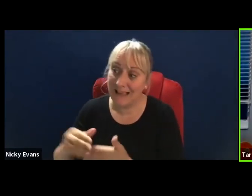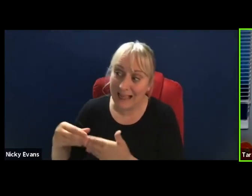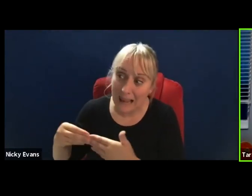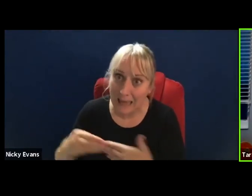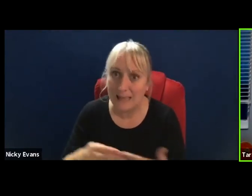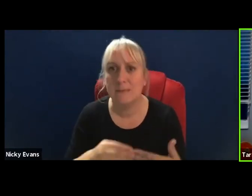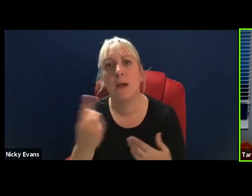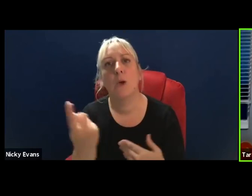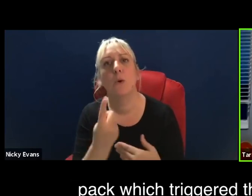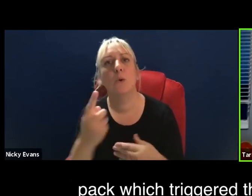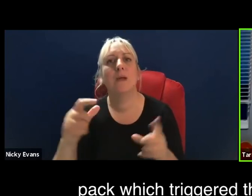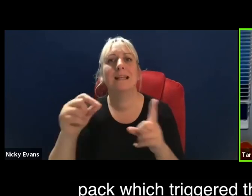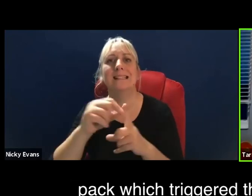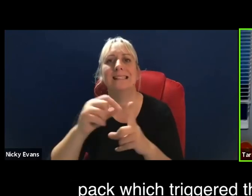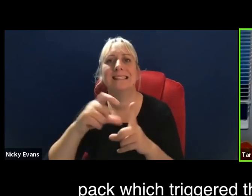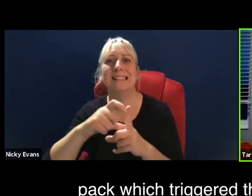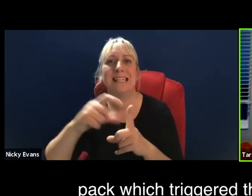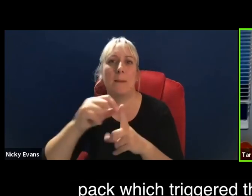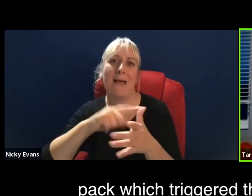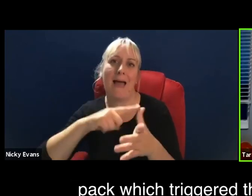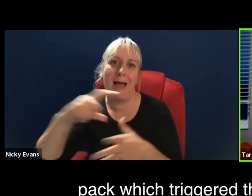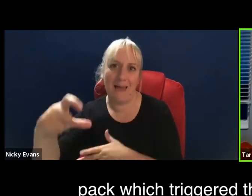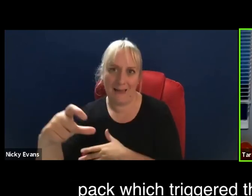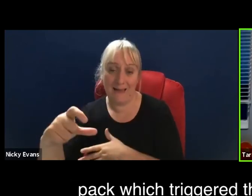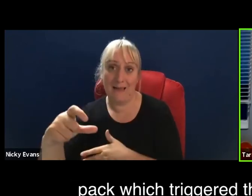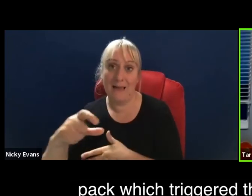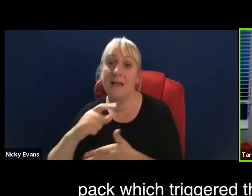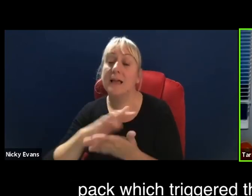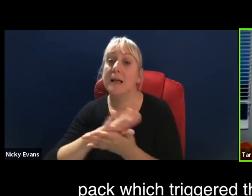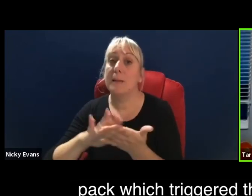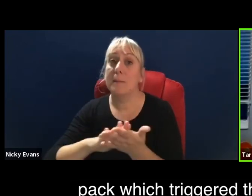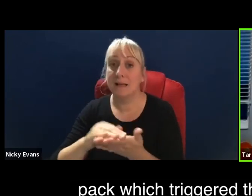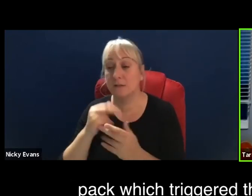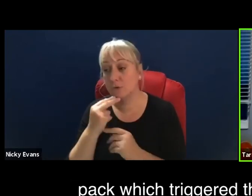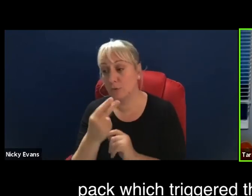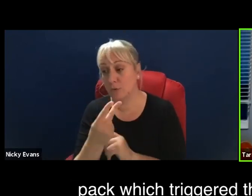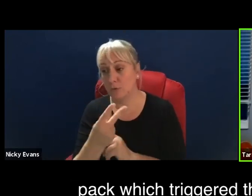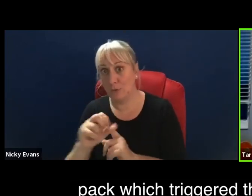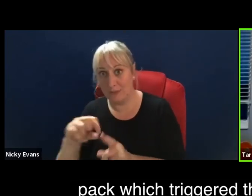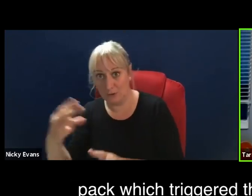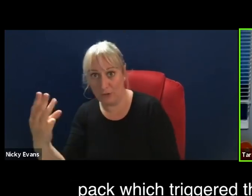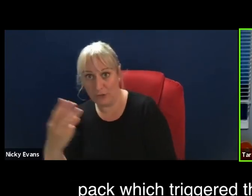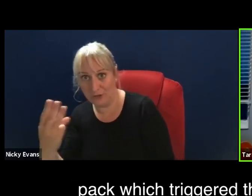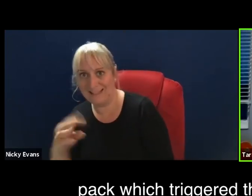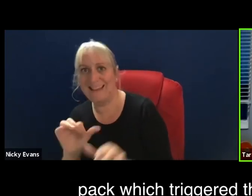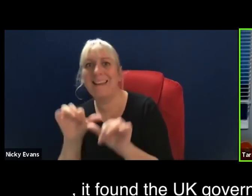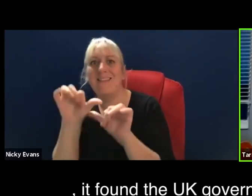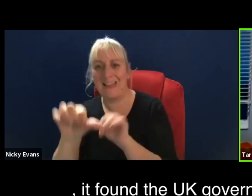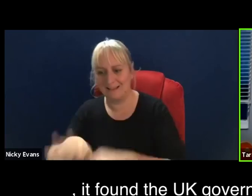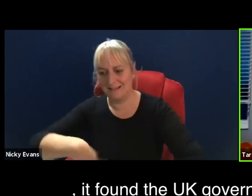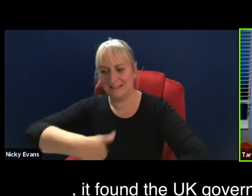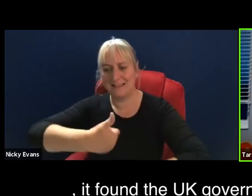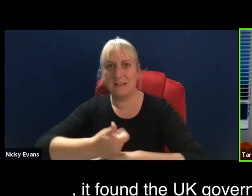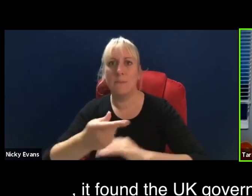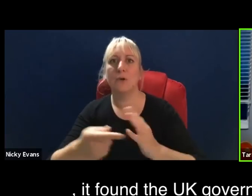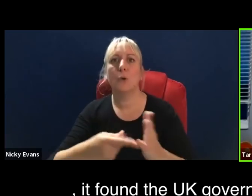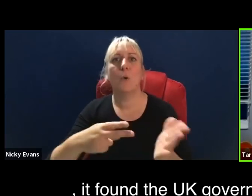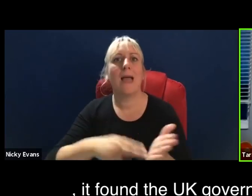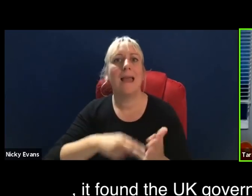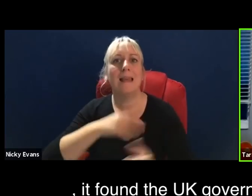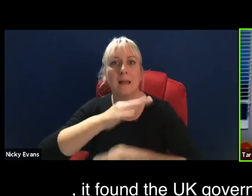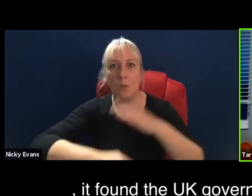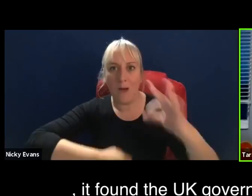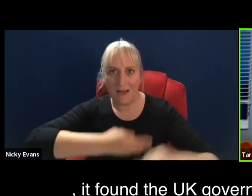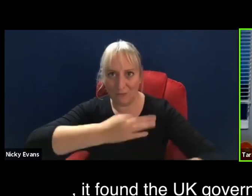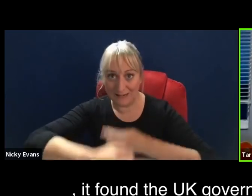optional protocol here in 2013, which led to the committee's inquiry. And as we know, it was an inquiry